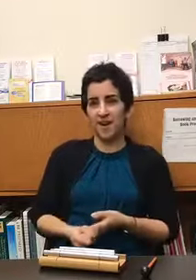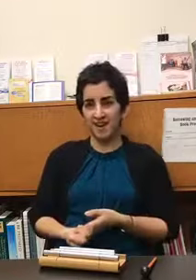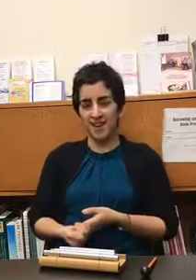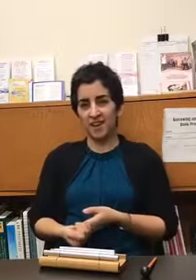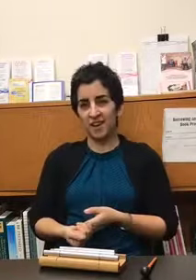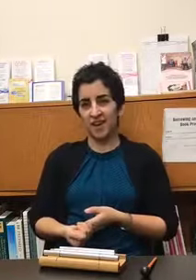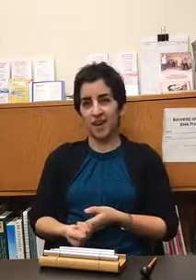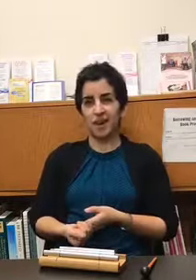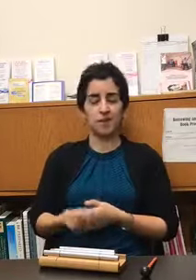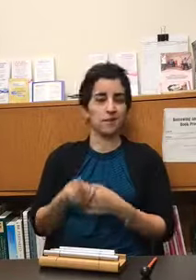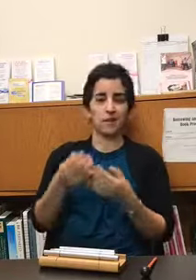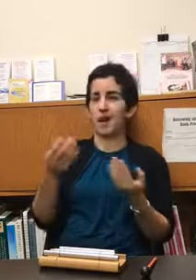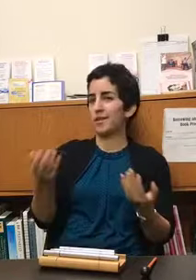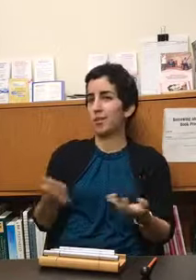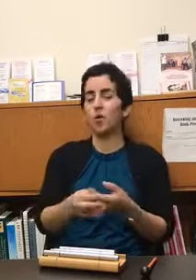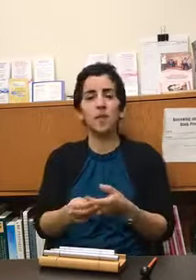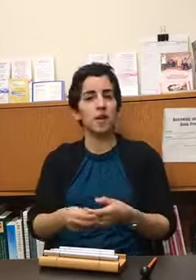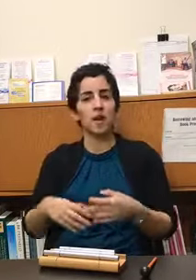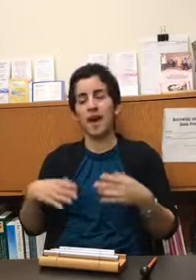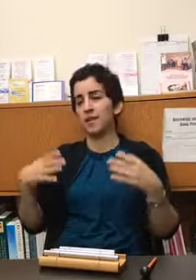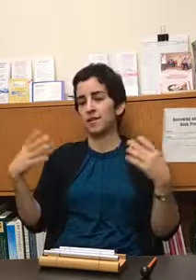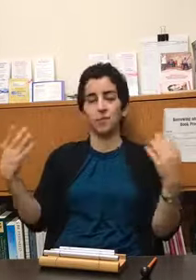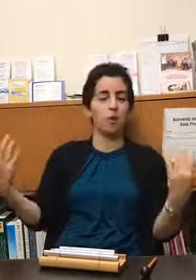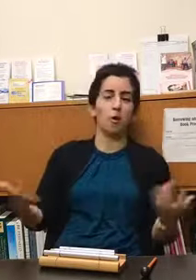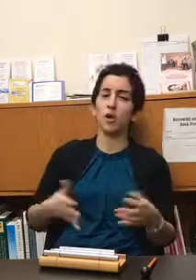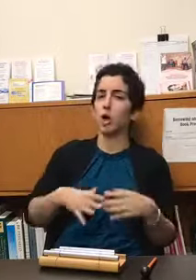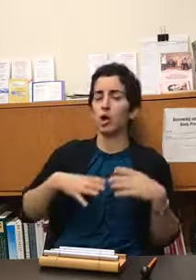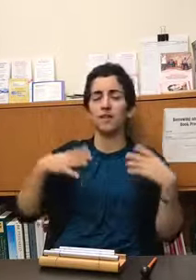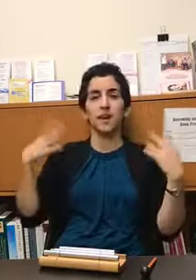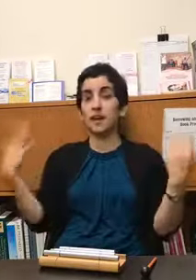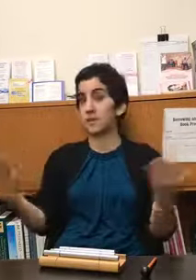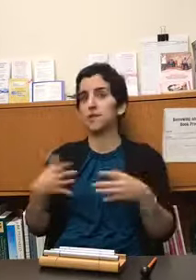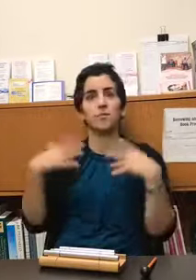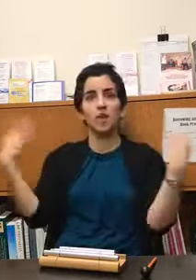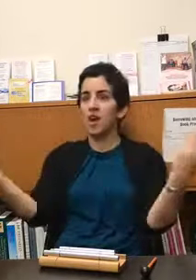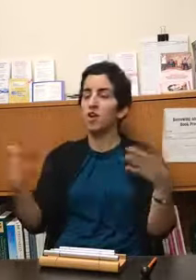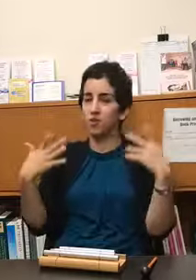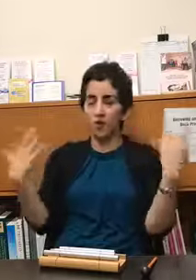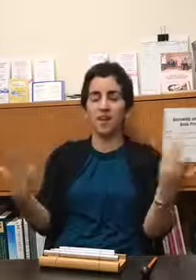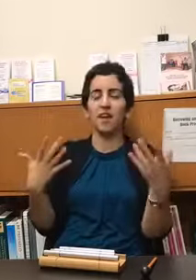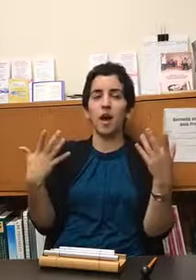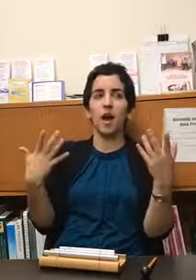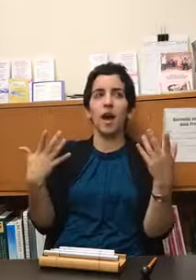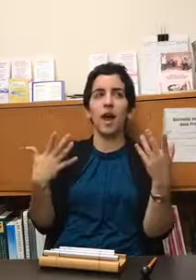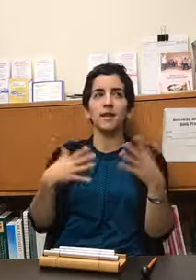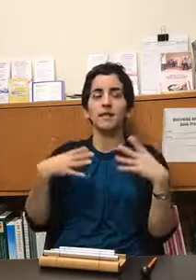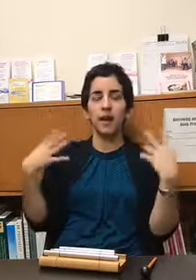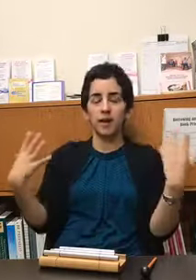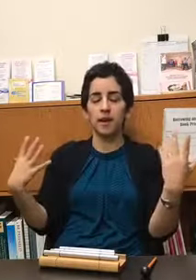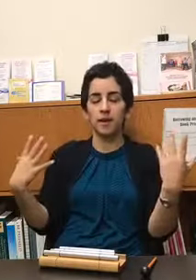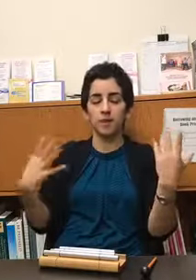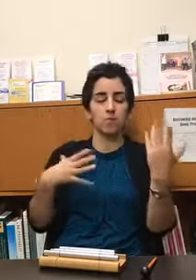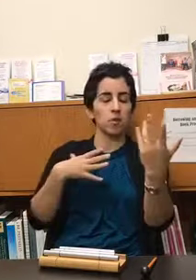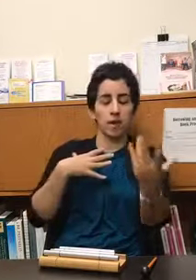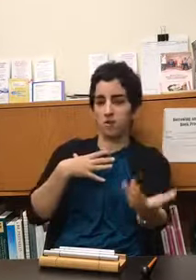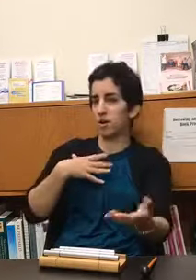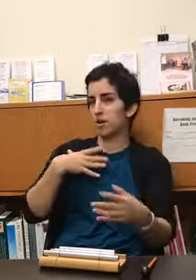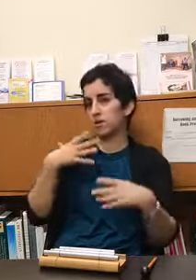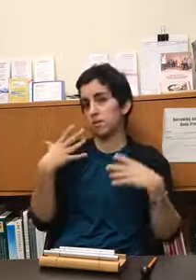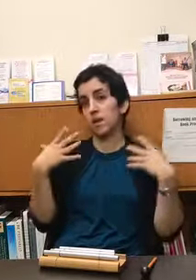identity as a woman as a partner as a you know anxiety and cancer diagnosis and